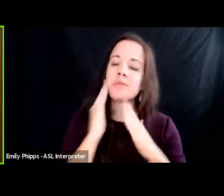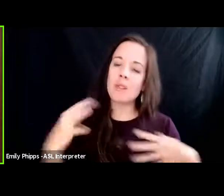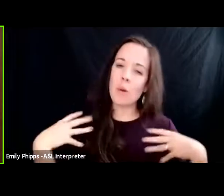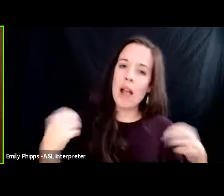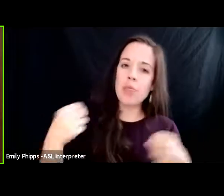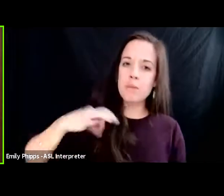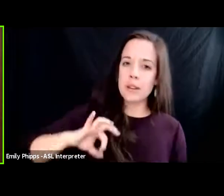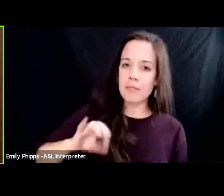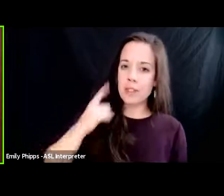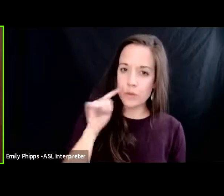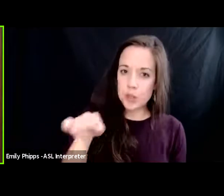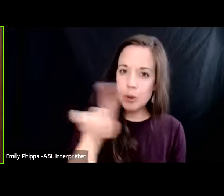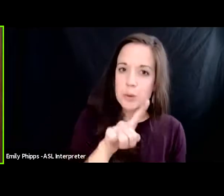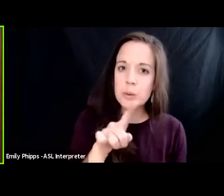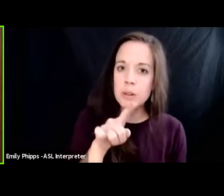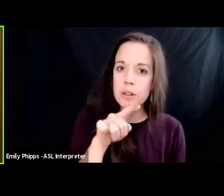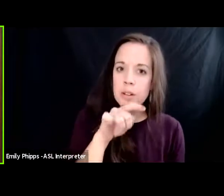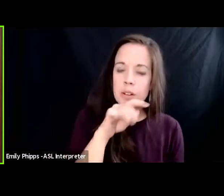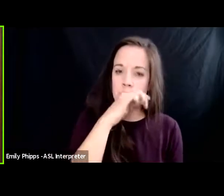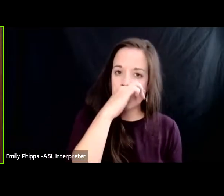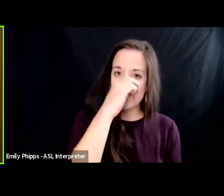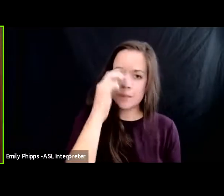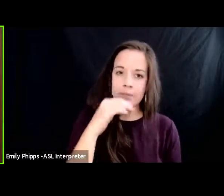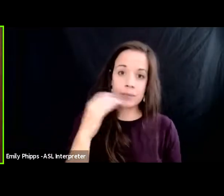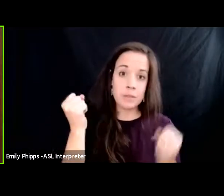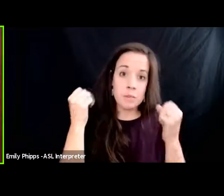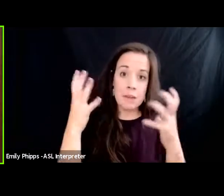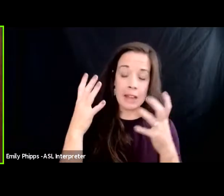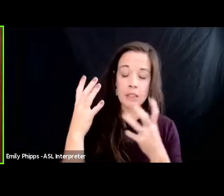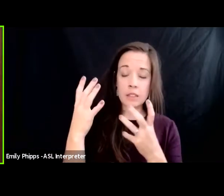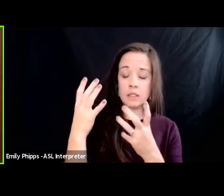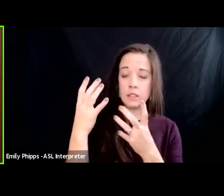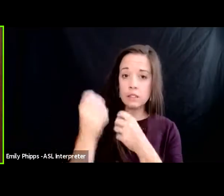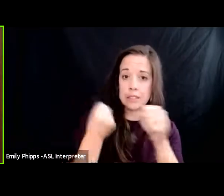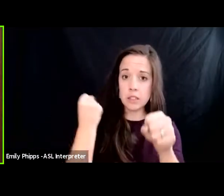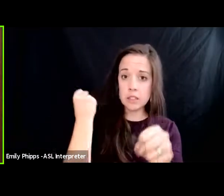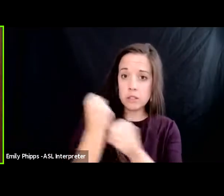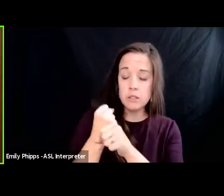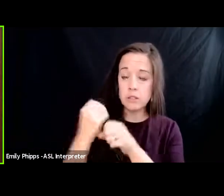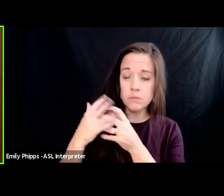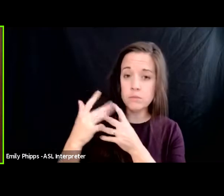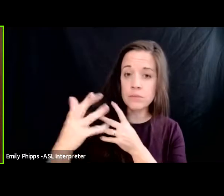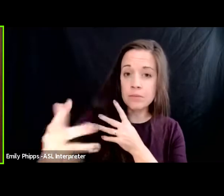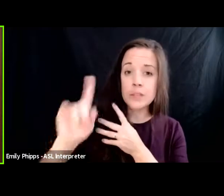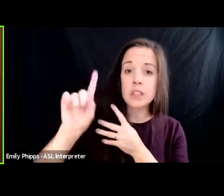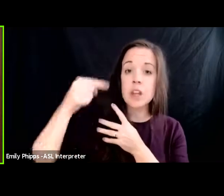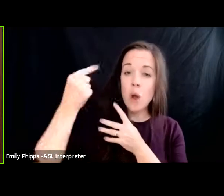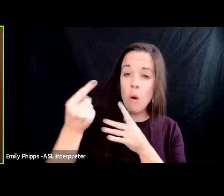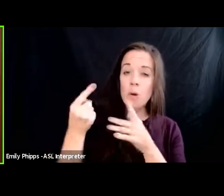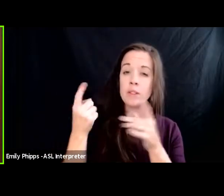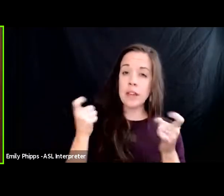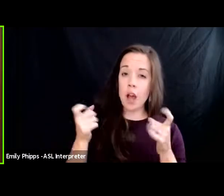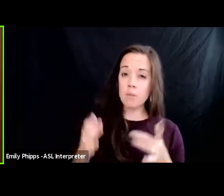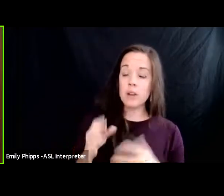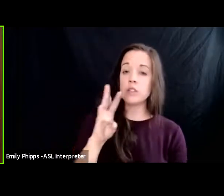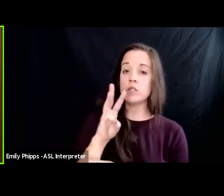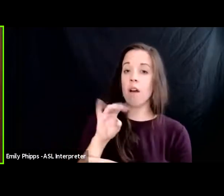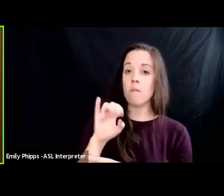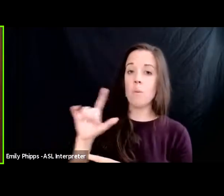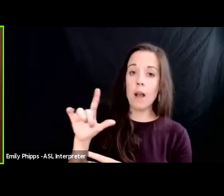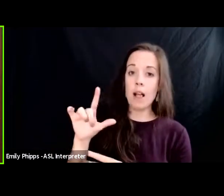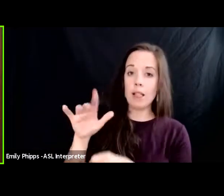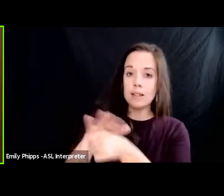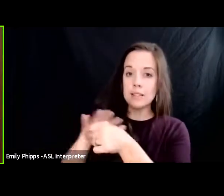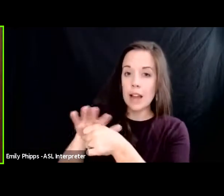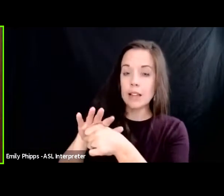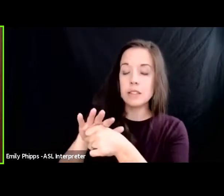and so over the course of decades as the only operator of these of well sites they deliberately